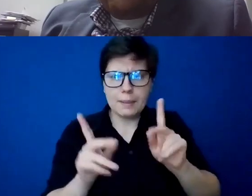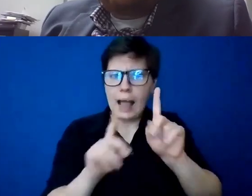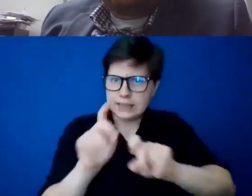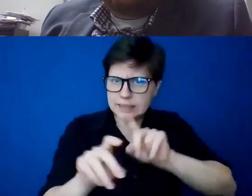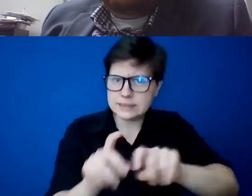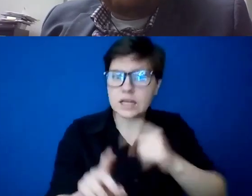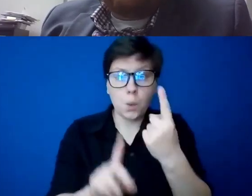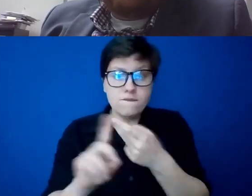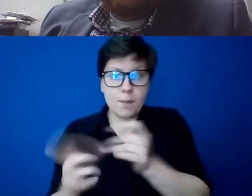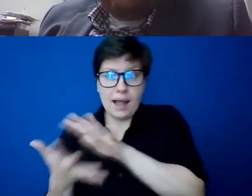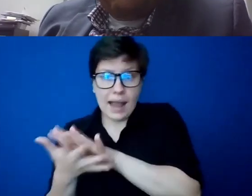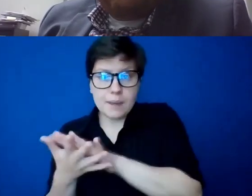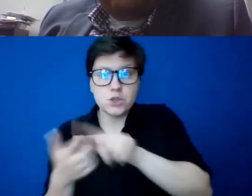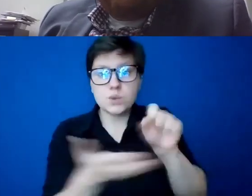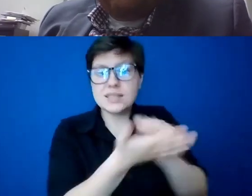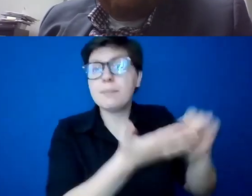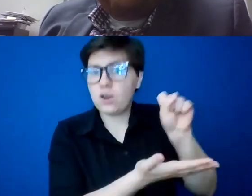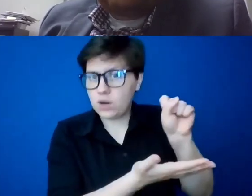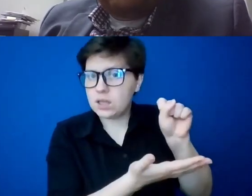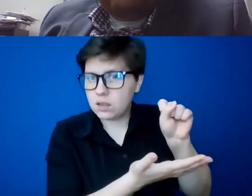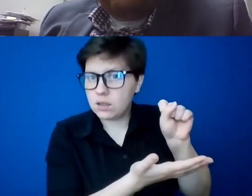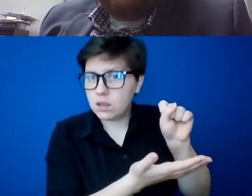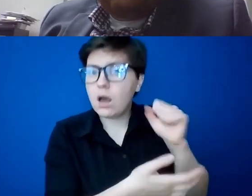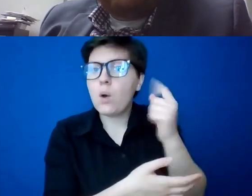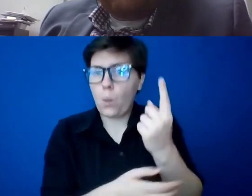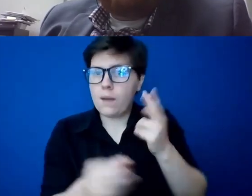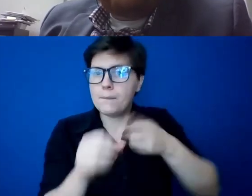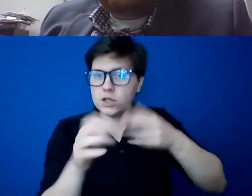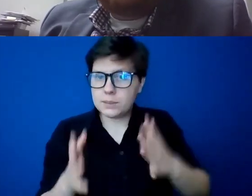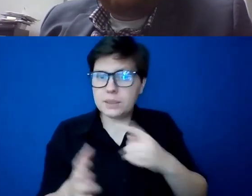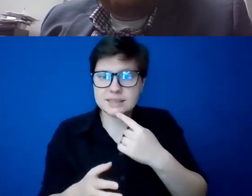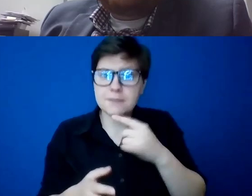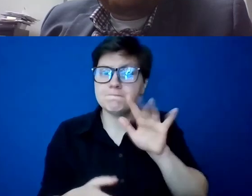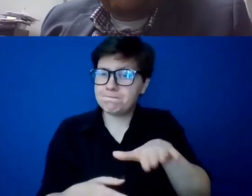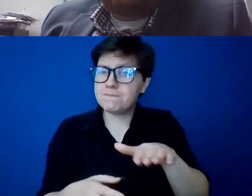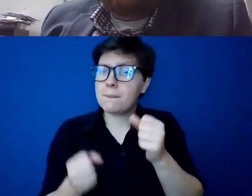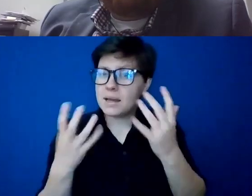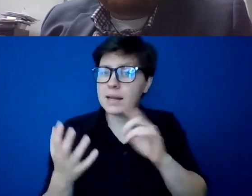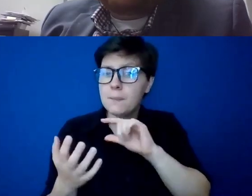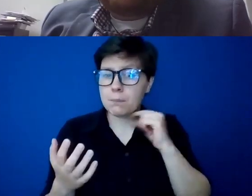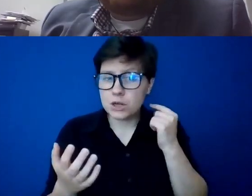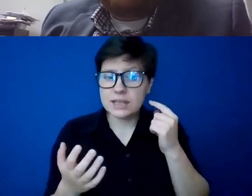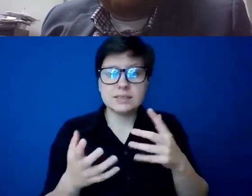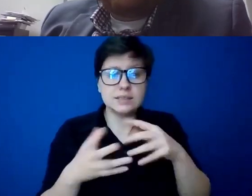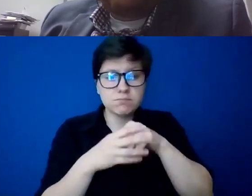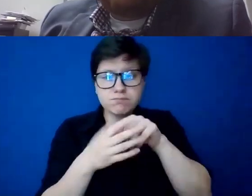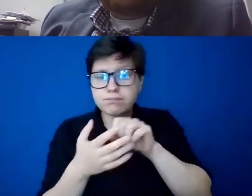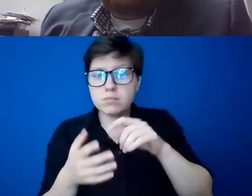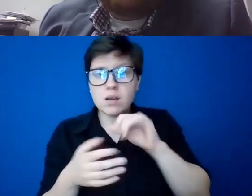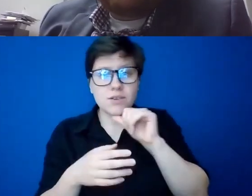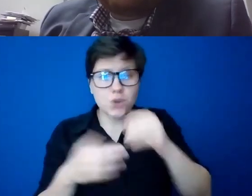from the academy to the seminary. Uh, uh, one, participant noted, you know, that there are a lot of priests who, who she's encountered who don't have much experience with people